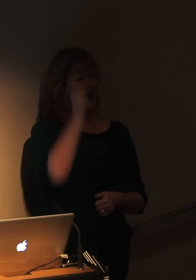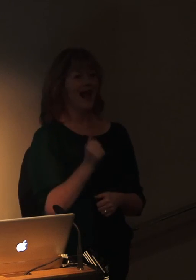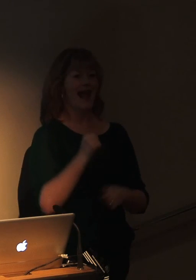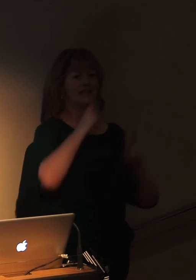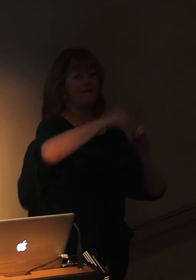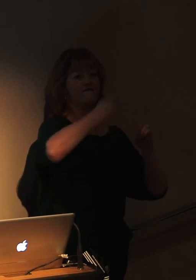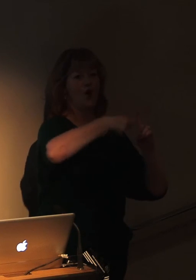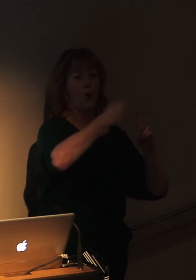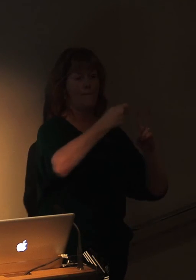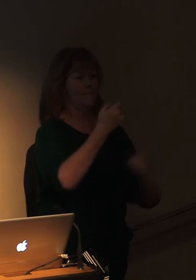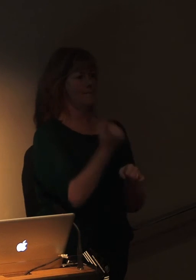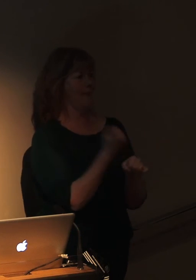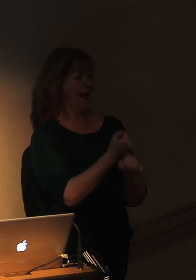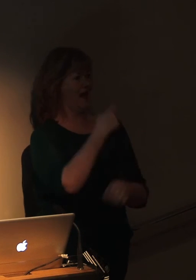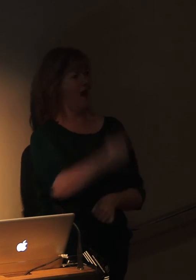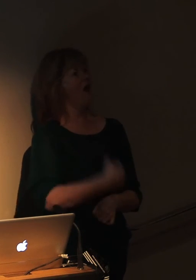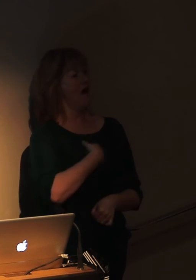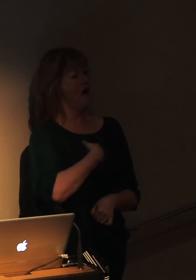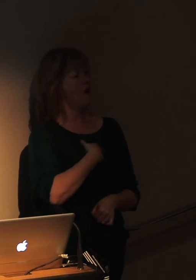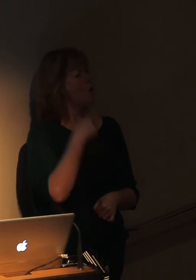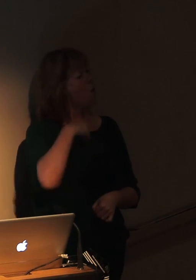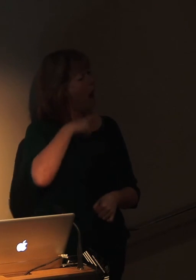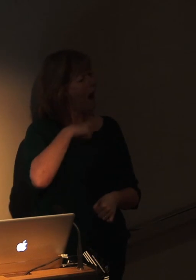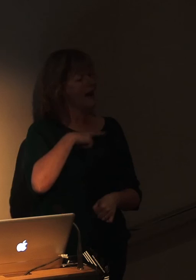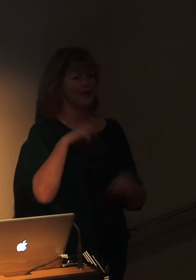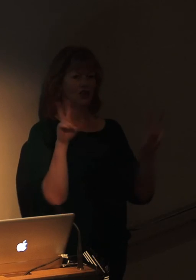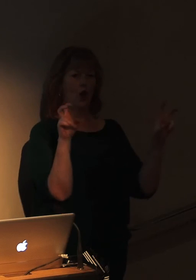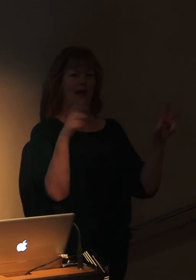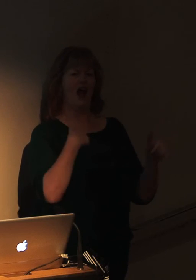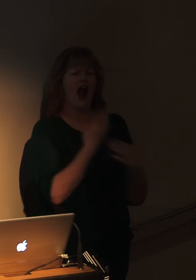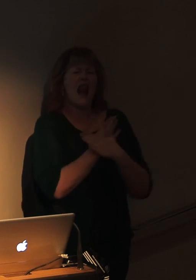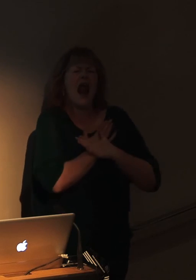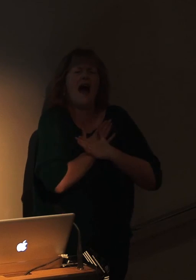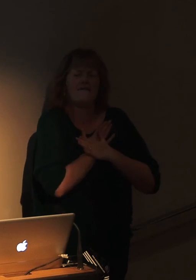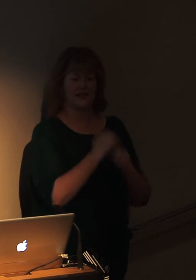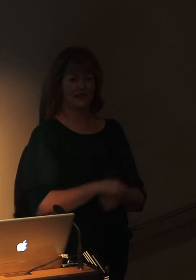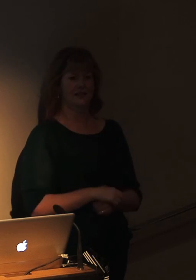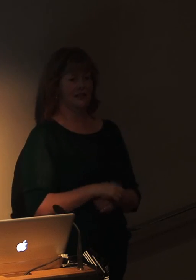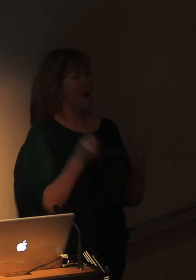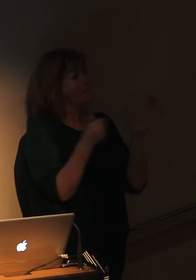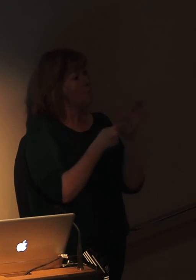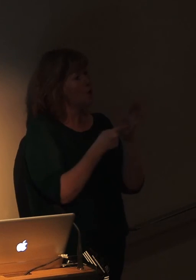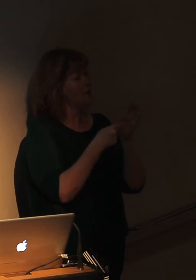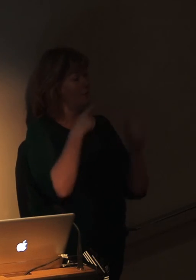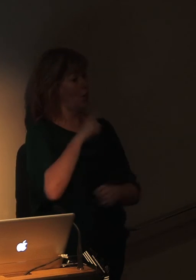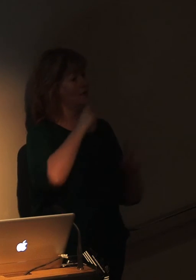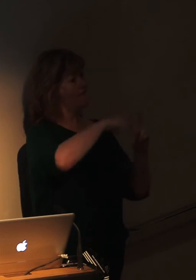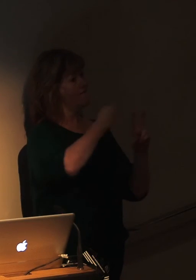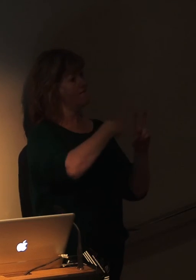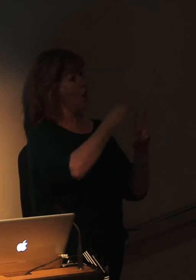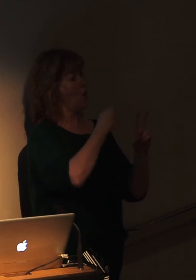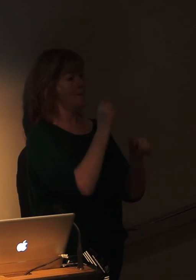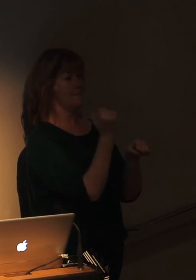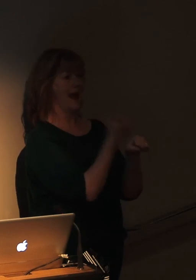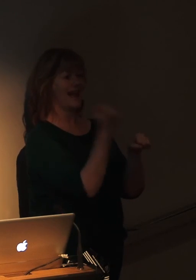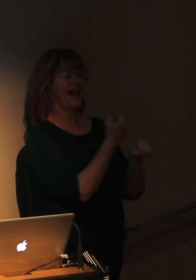And the reason why I got into that was because it was a subject I loved. And that's really important. Because getting into filmmaking, the easiest thing for you to